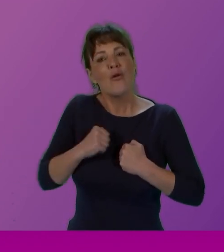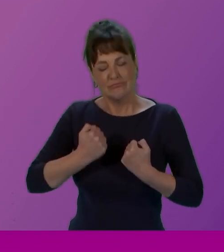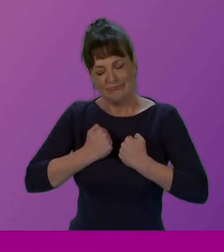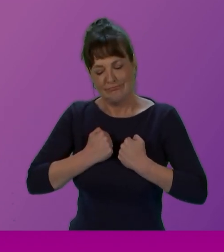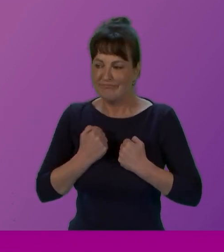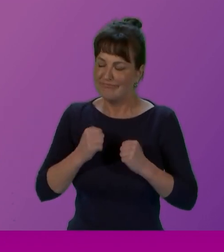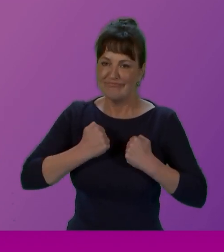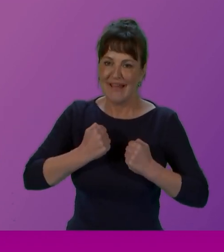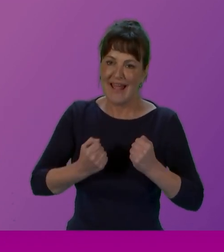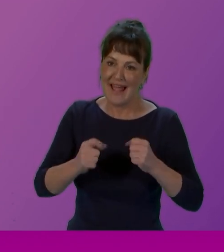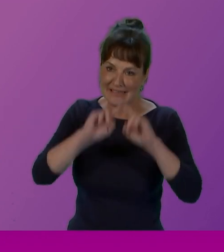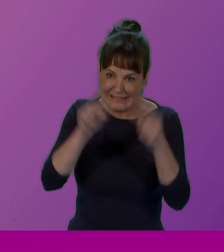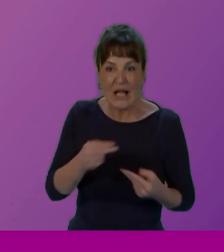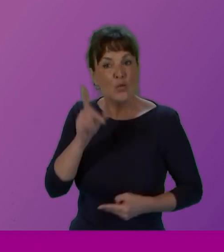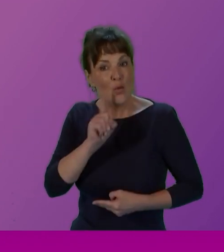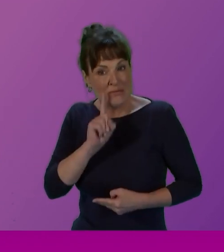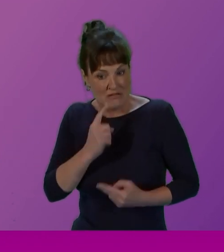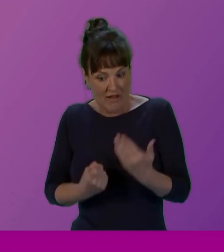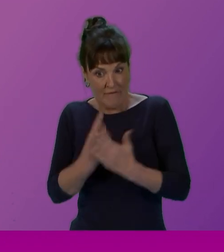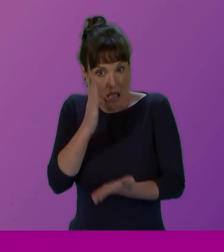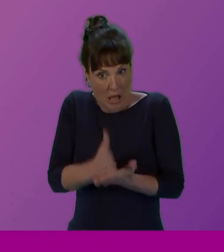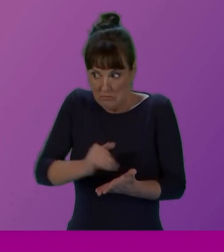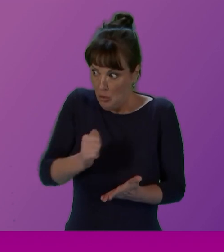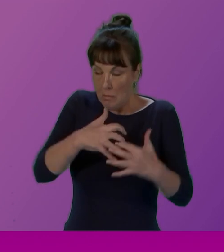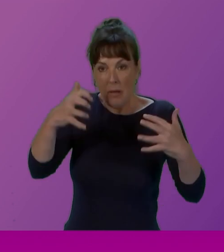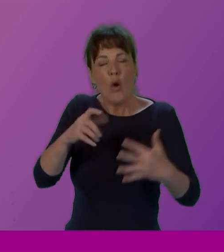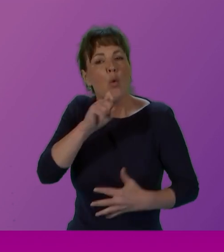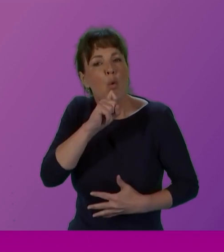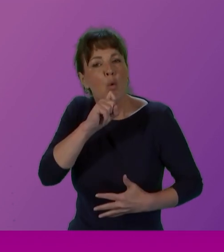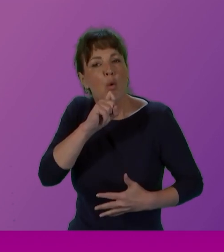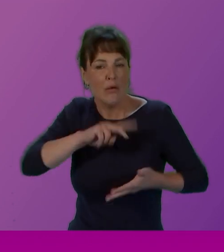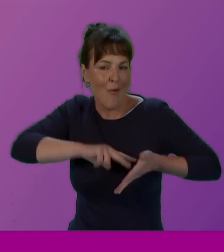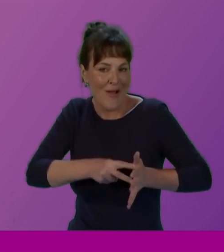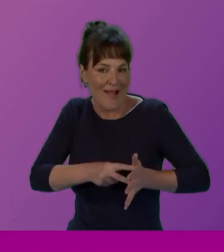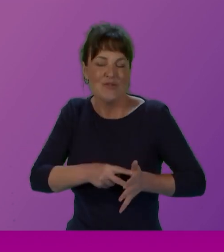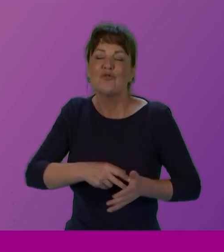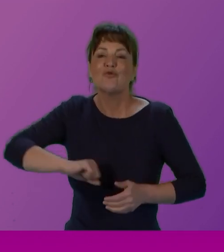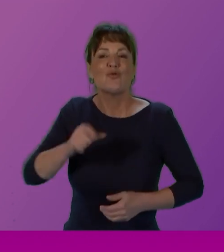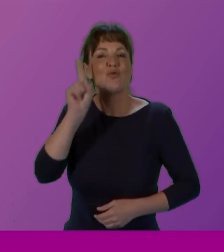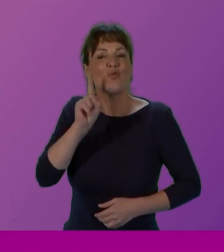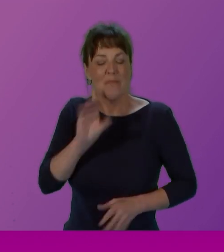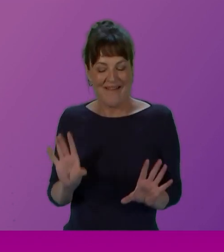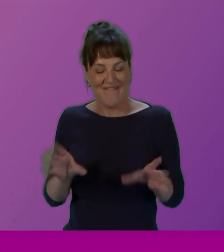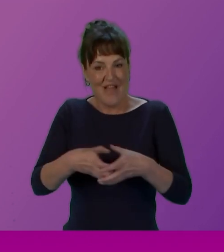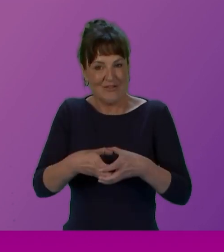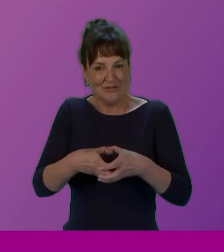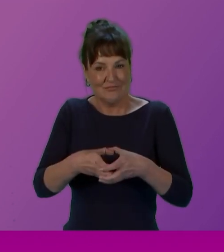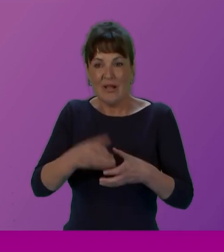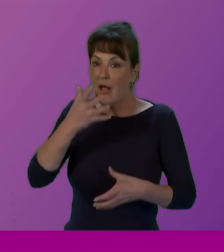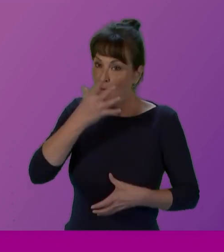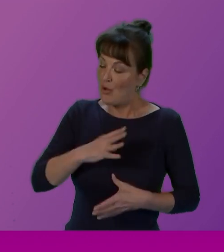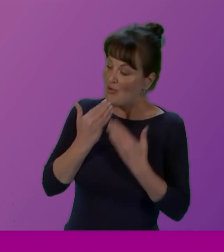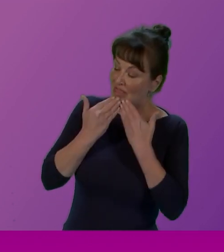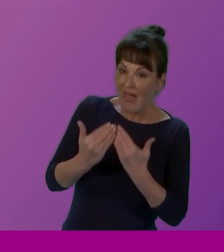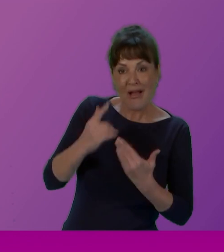in the Scottish Parliament has again been organised by the Scottish Women's Convention and I'd like to thank them, to thank and